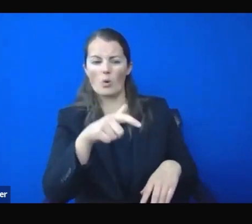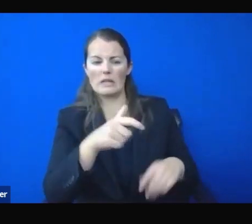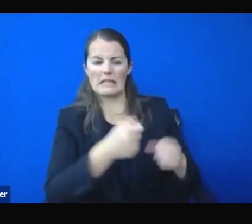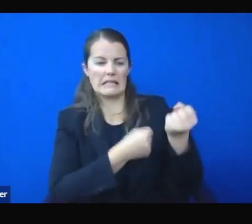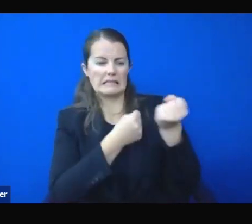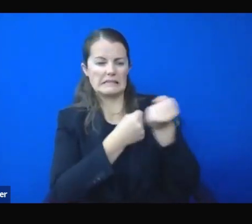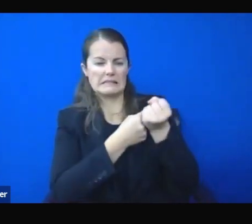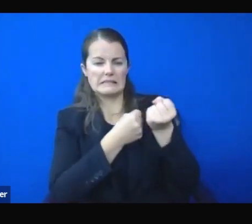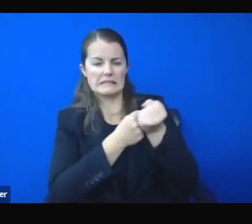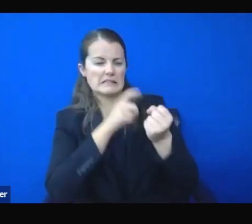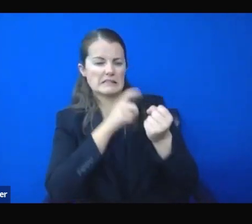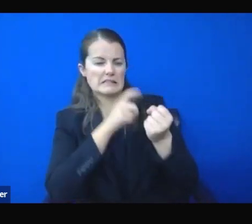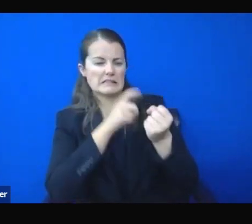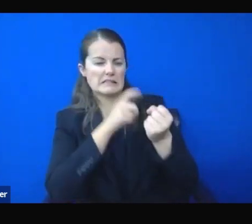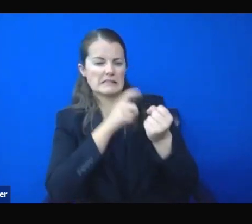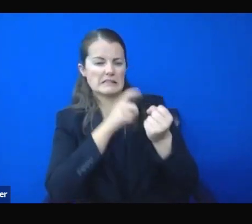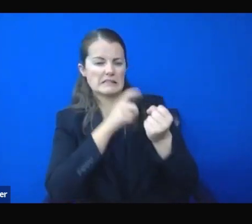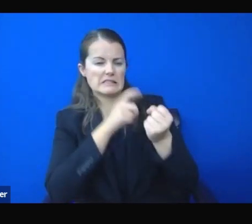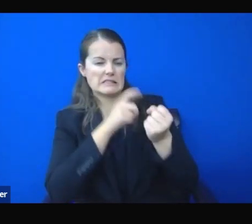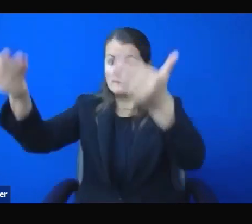to show that the need is real.